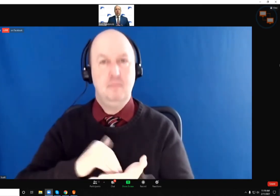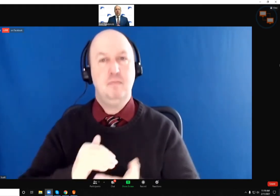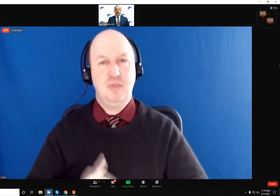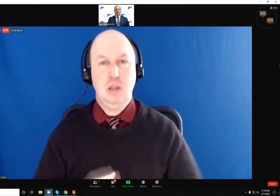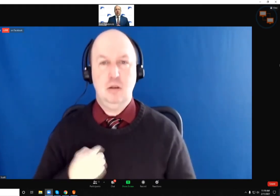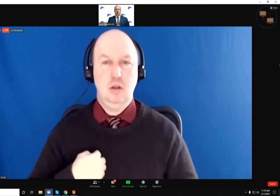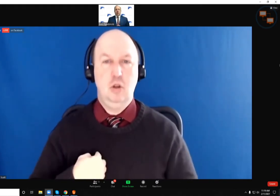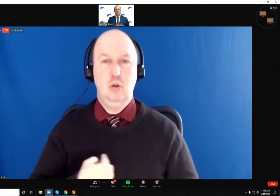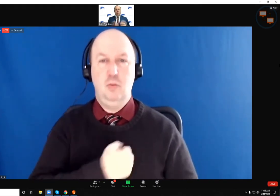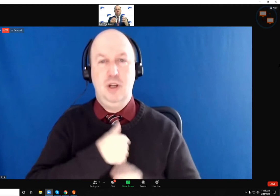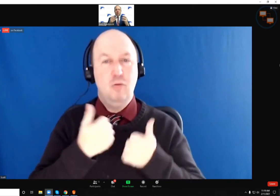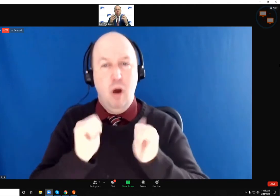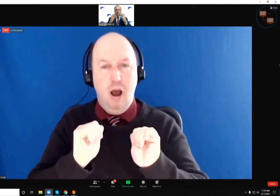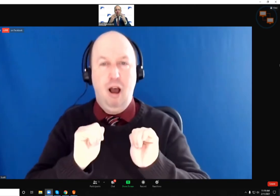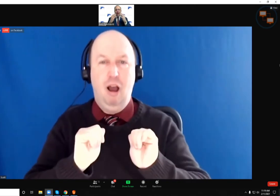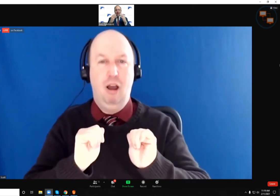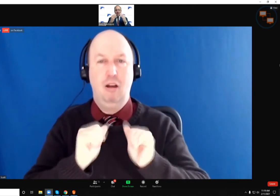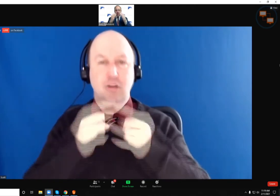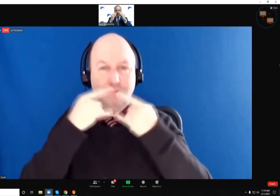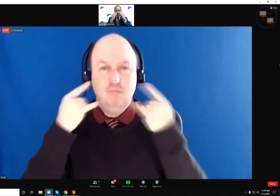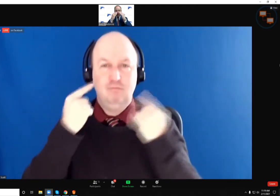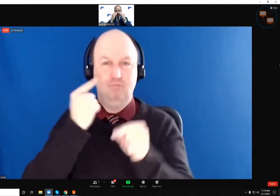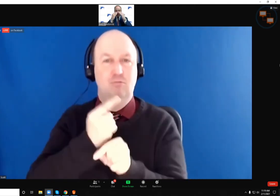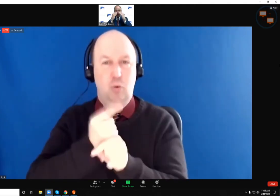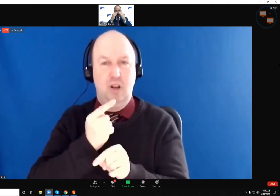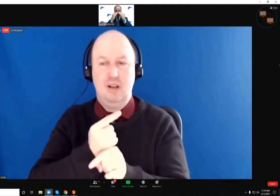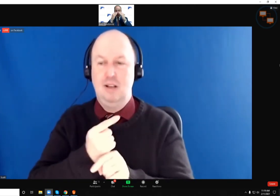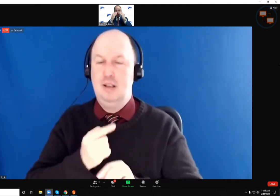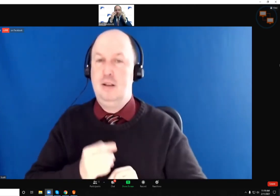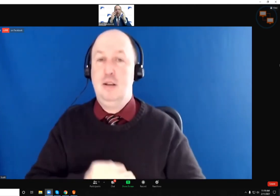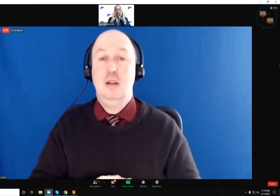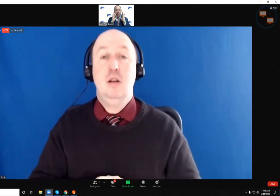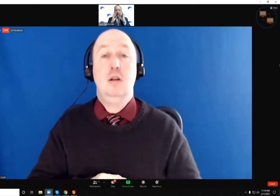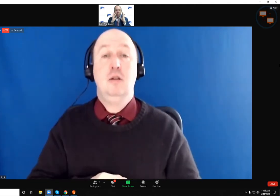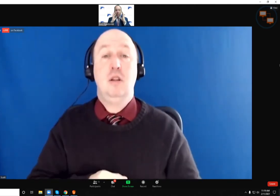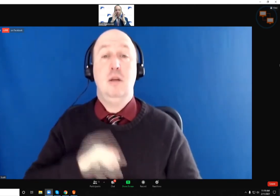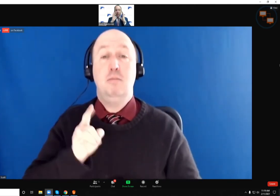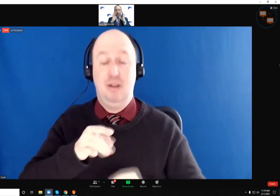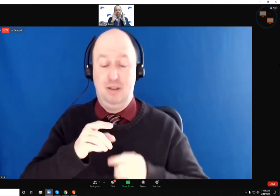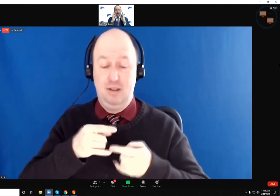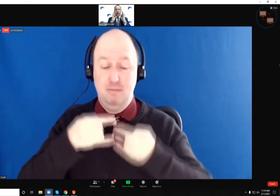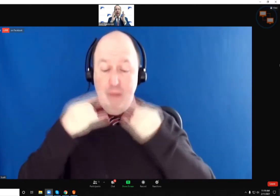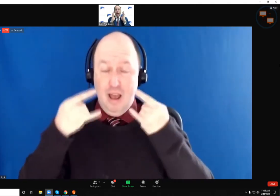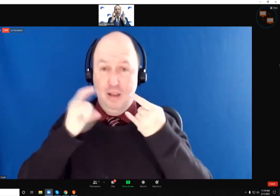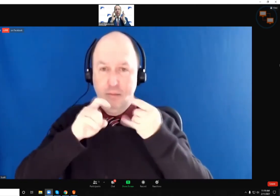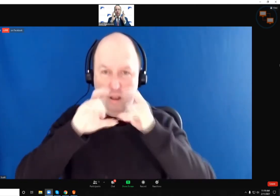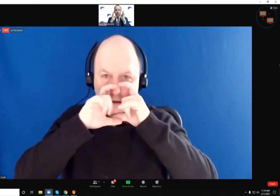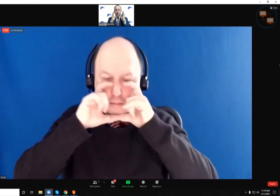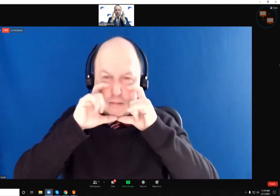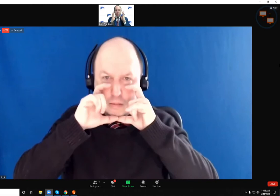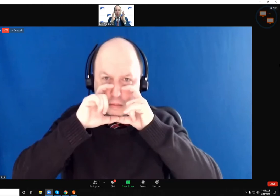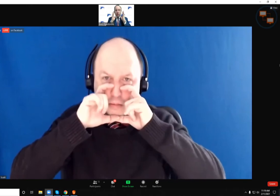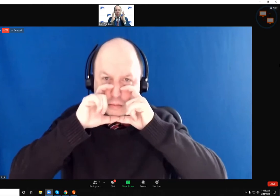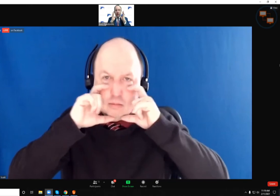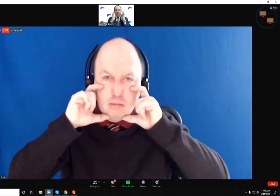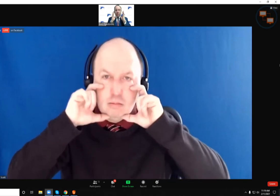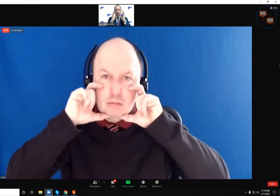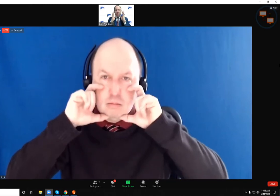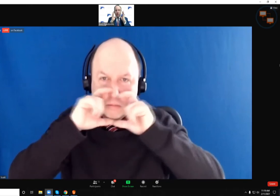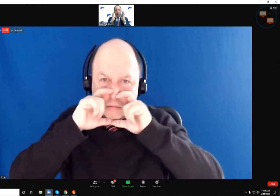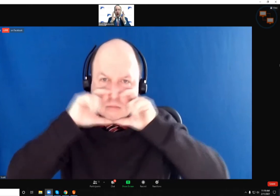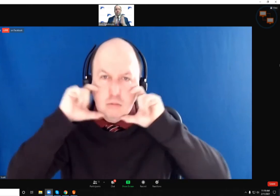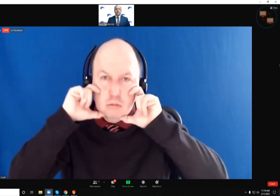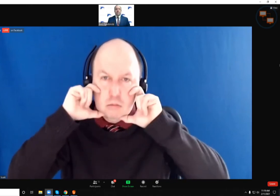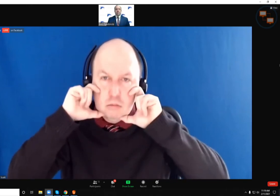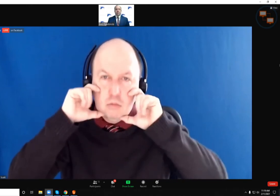try to wear the mask the right way. Remember that the mask has got to cover your nose and your mouth. All right. And again, the snugger you can make it, the better